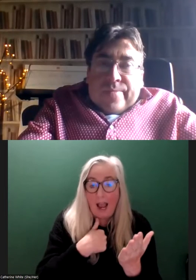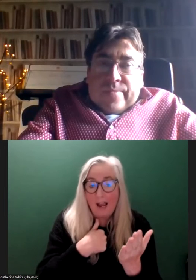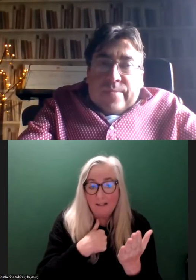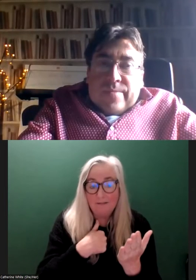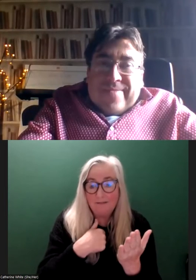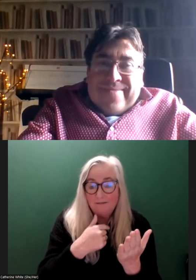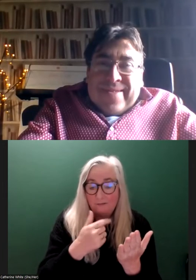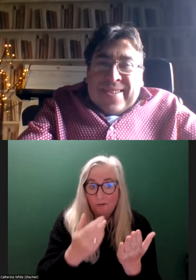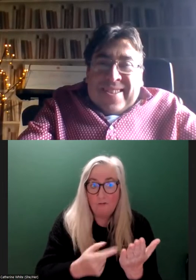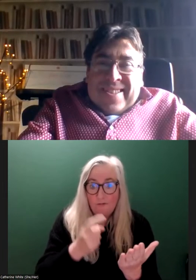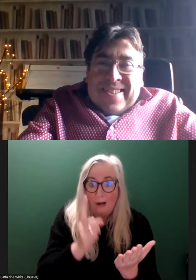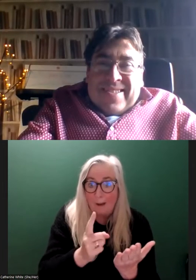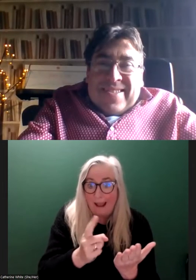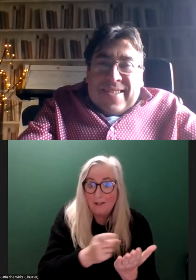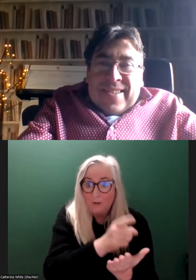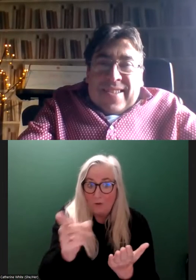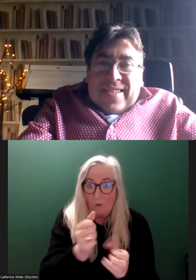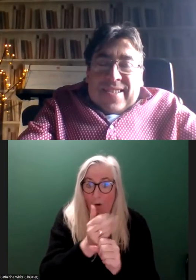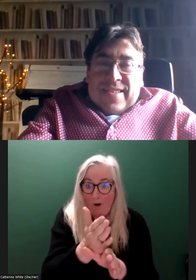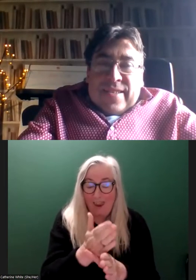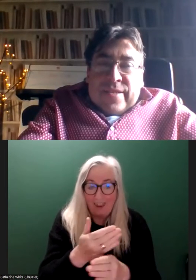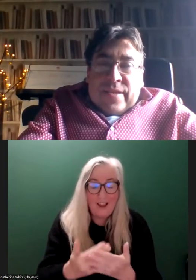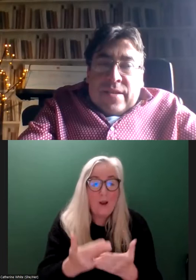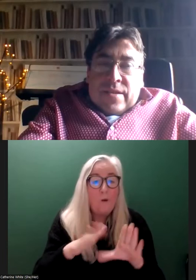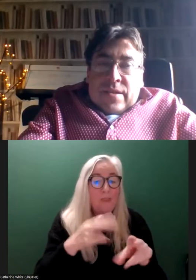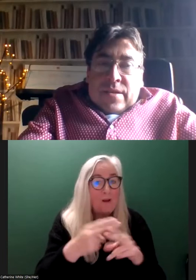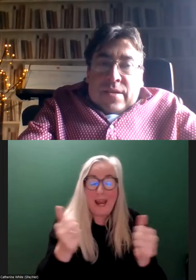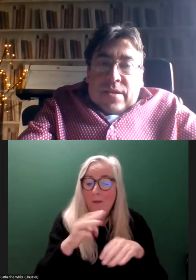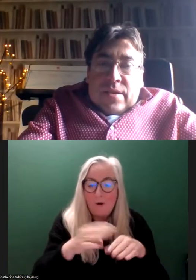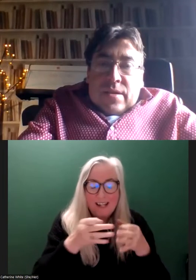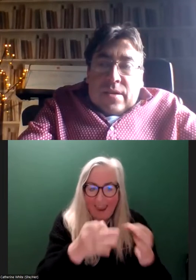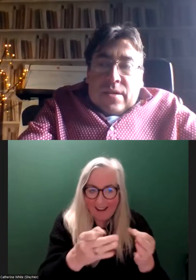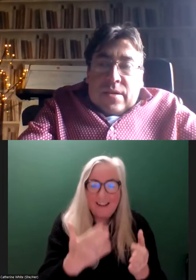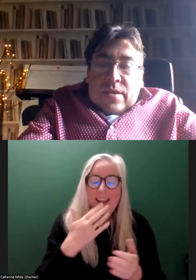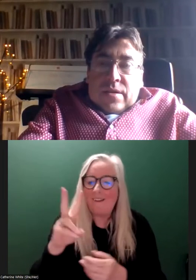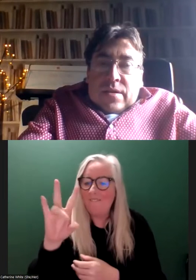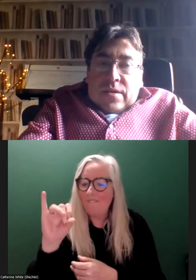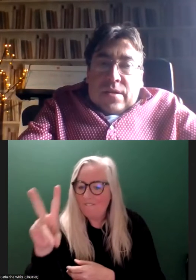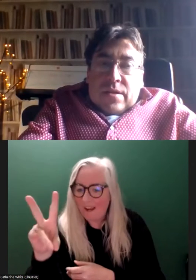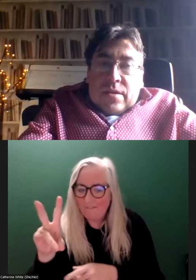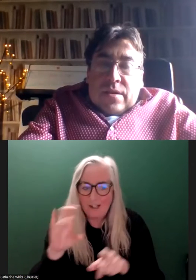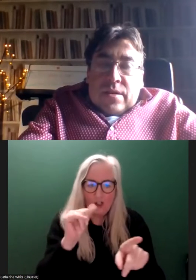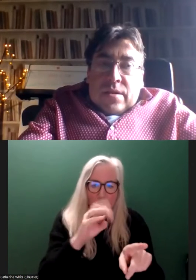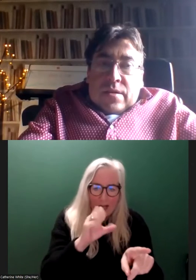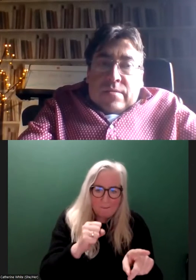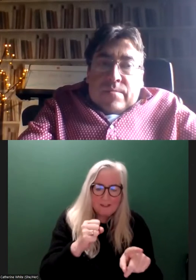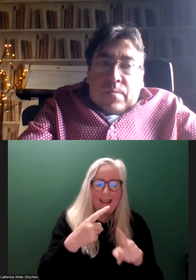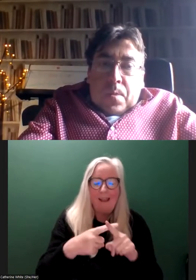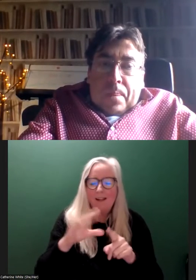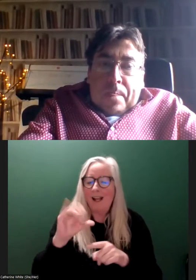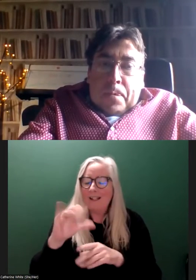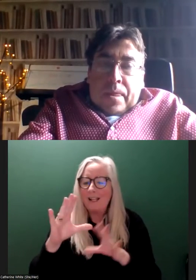House and for everyone who would like to read it. Without further ado, just again to thank Viv and James, and indeed our ISL interpreter.